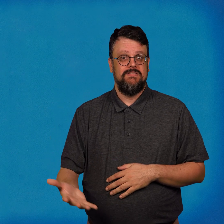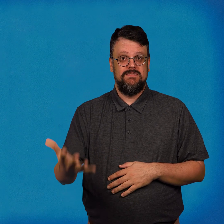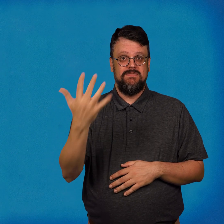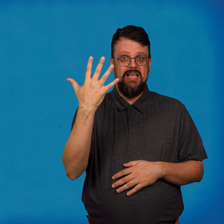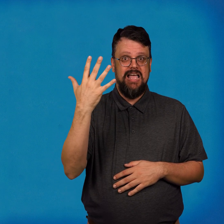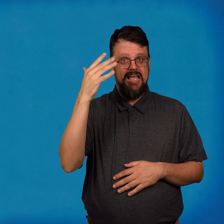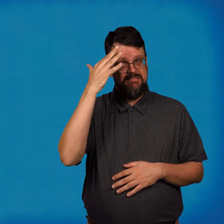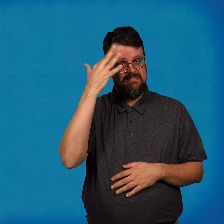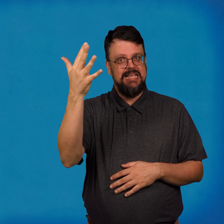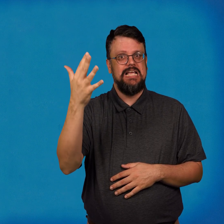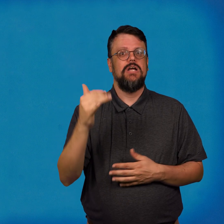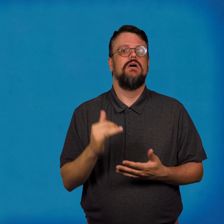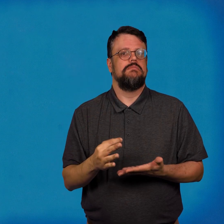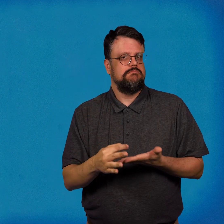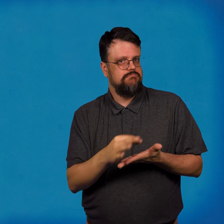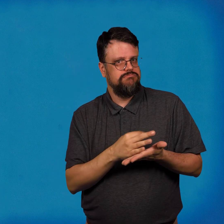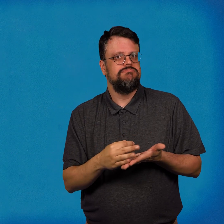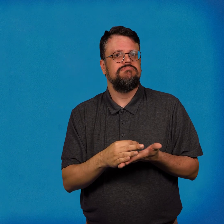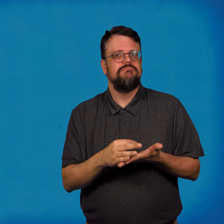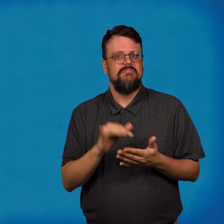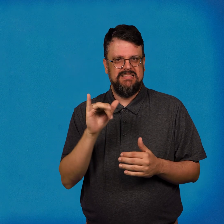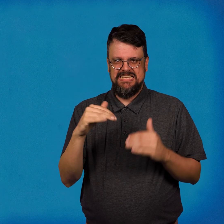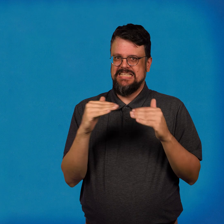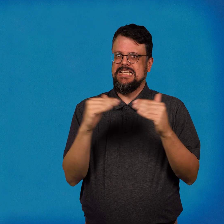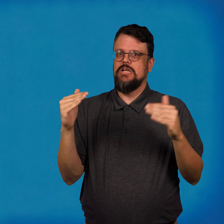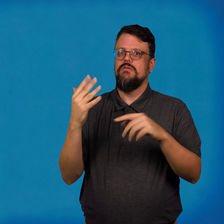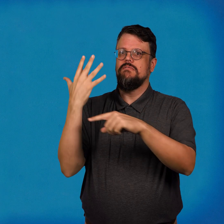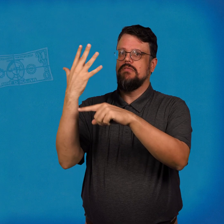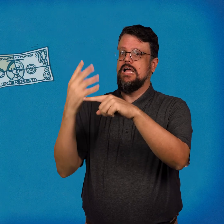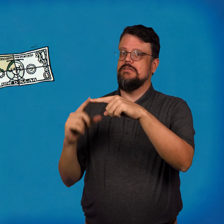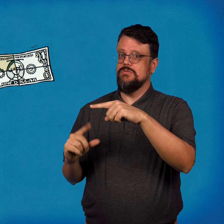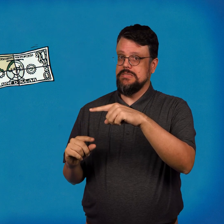Five nickels are five twentieths of a dollar.